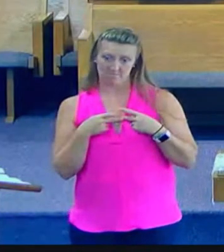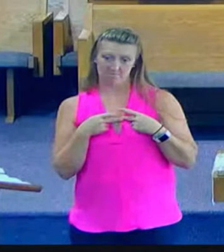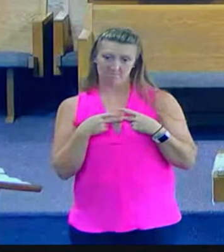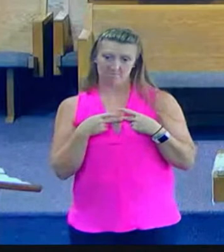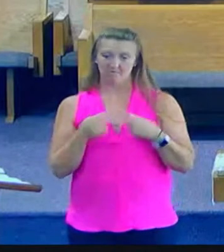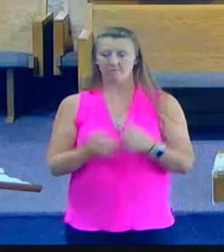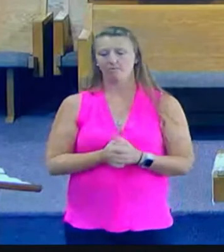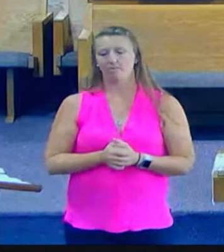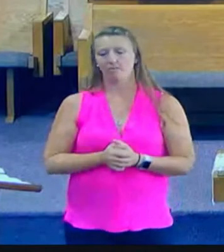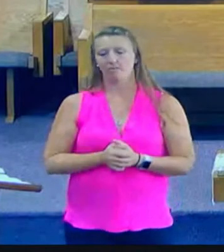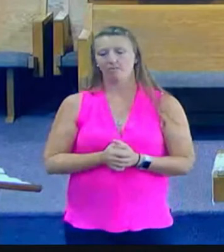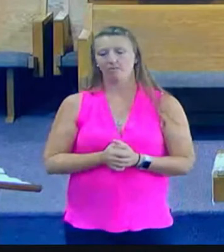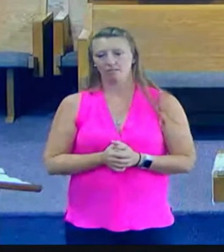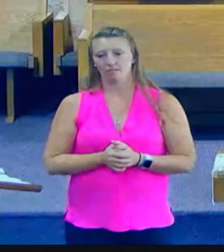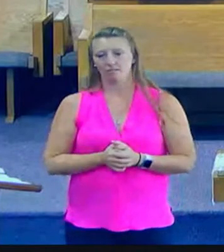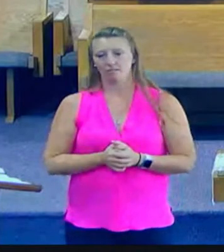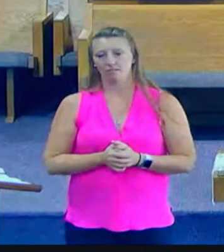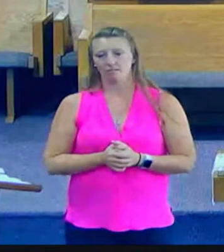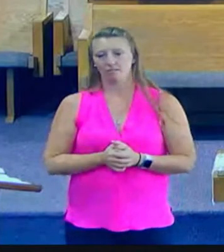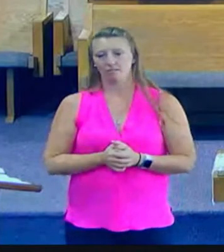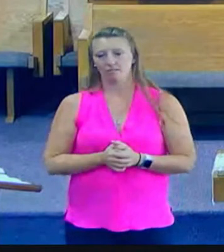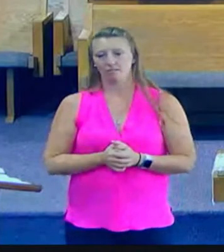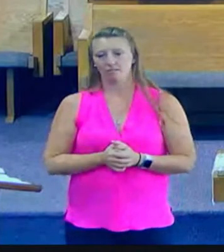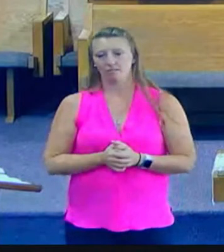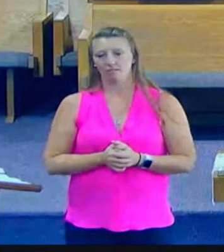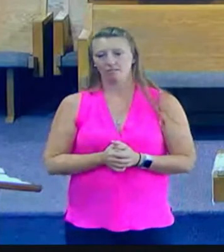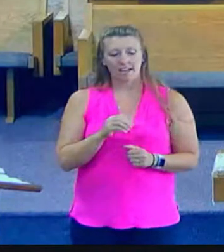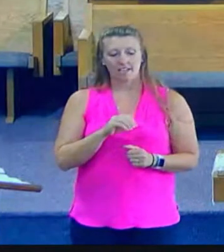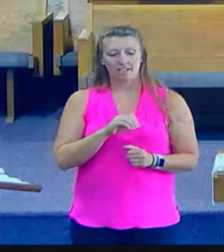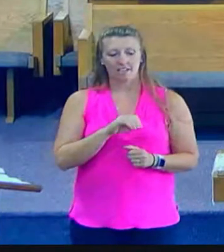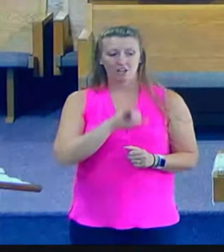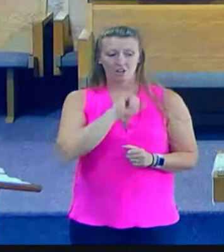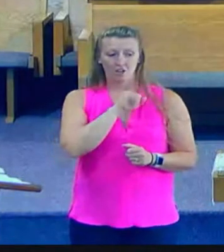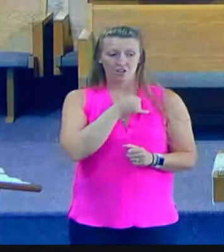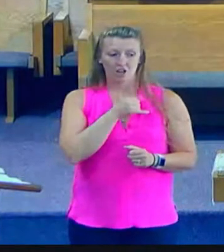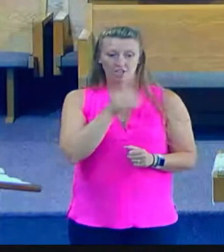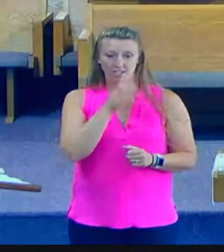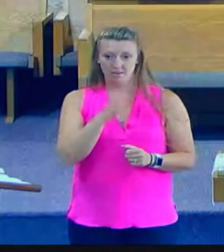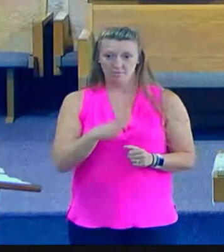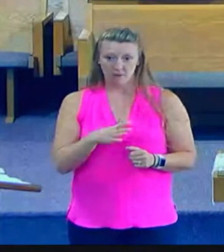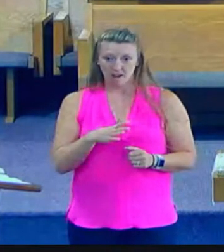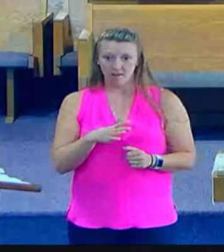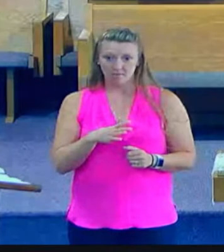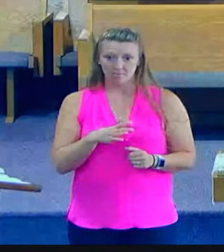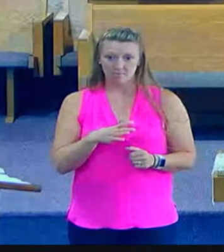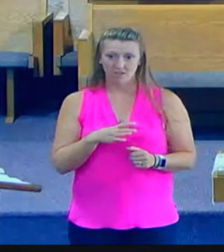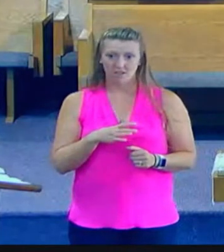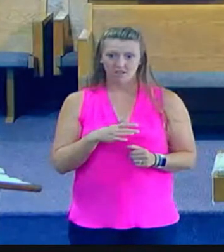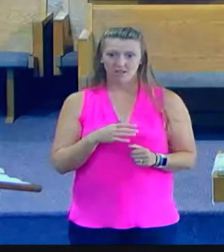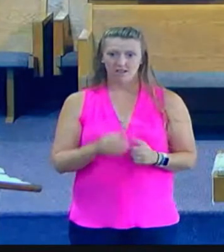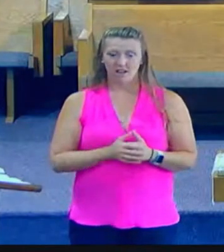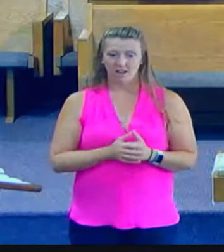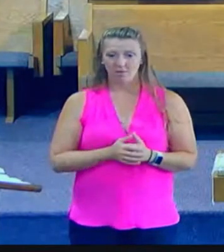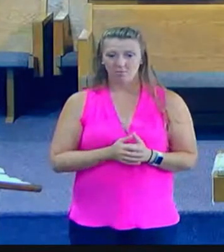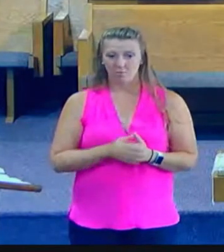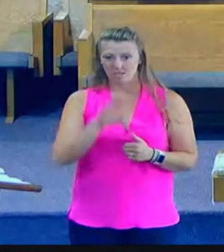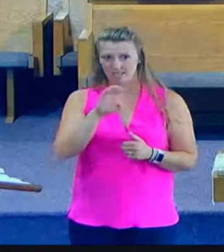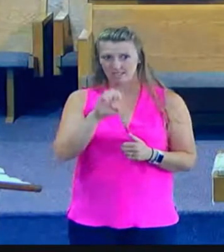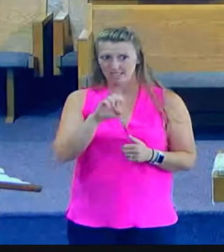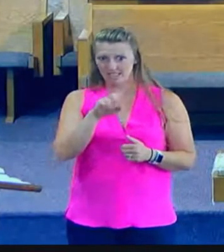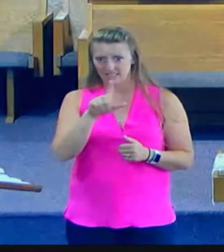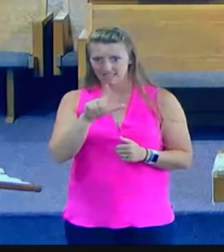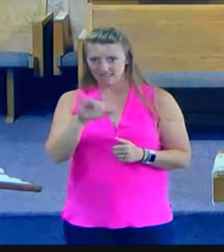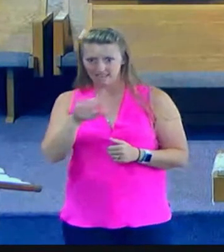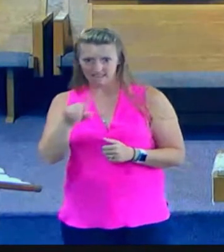John's mom was Elizabeth. And you remember the story of how John came into being. So even though they may not have cared for